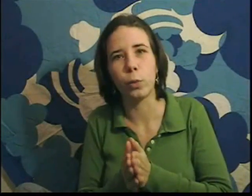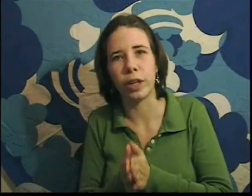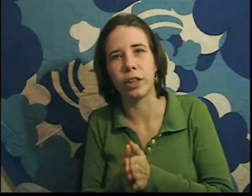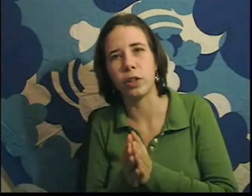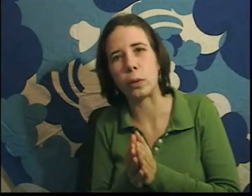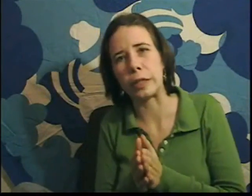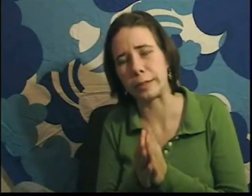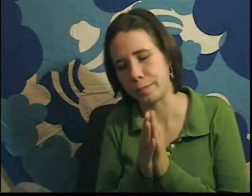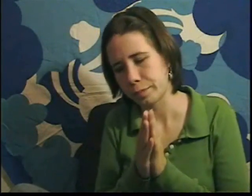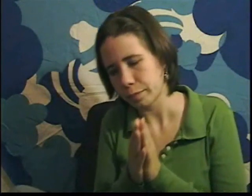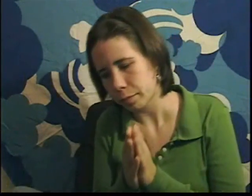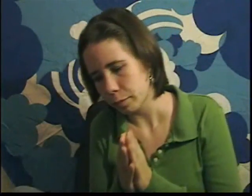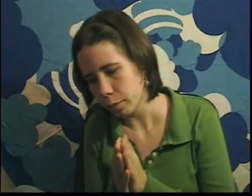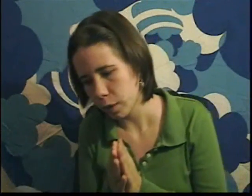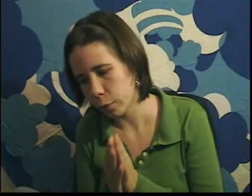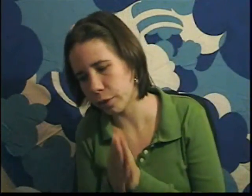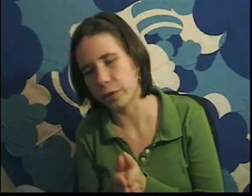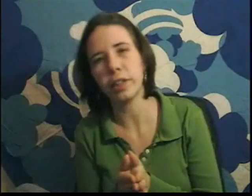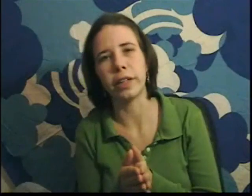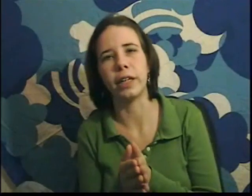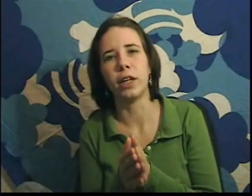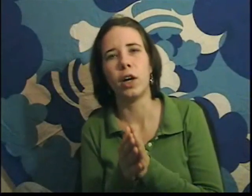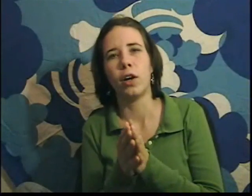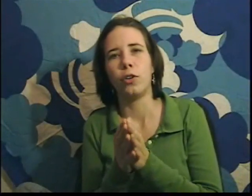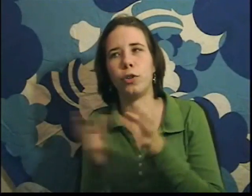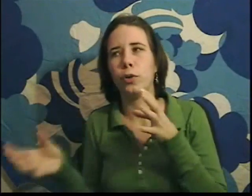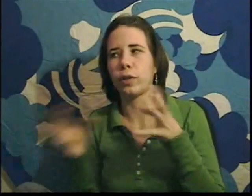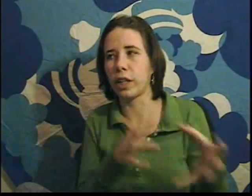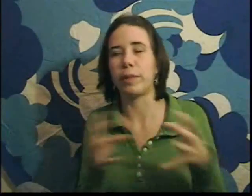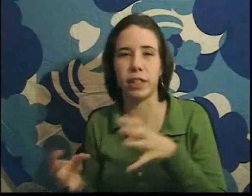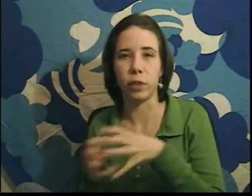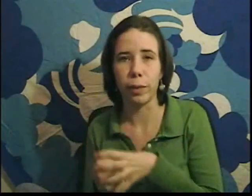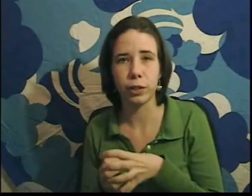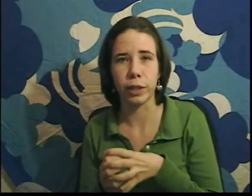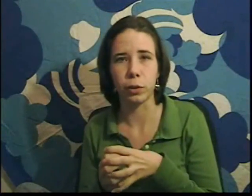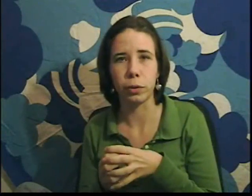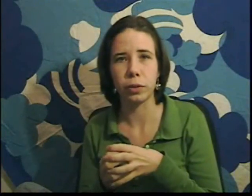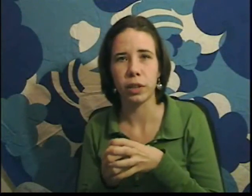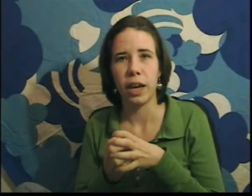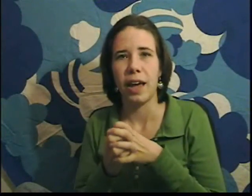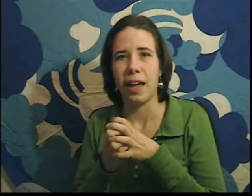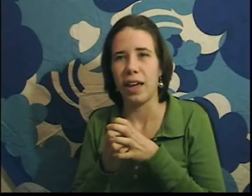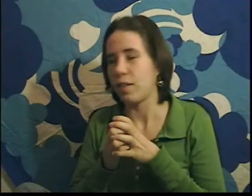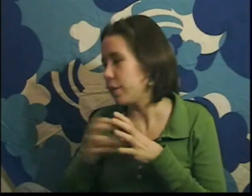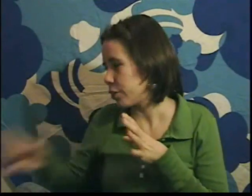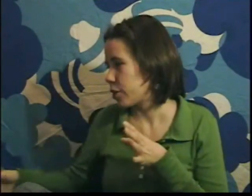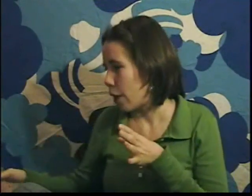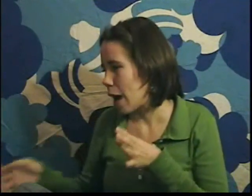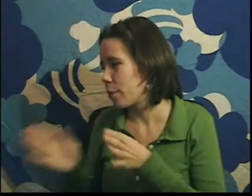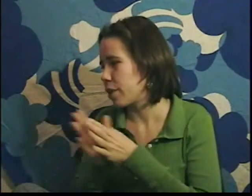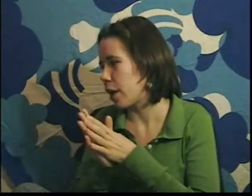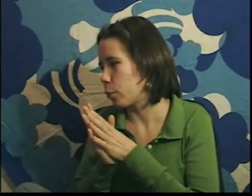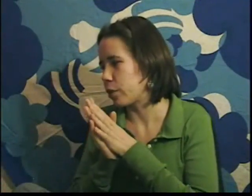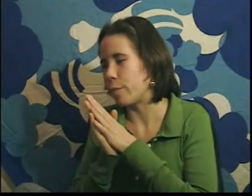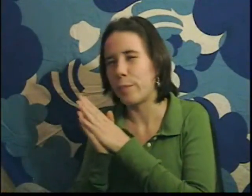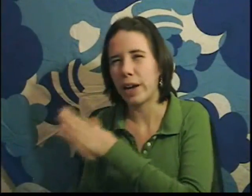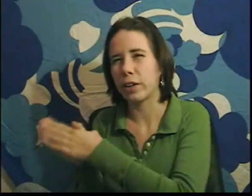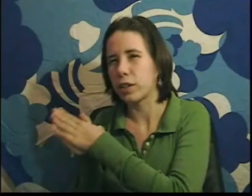with your theory to the limits of your measuring tools. If it just so happened that, with a better